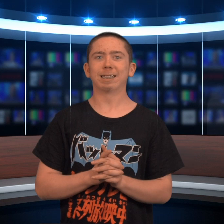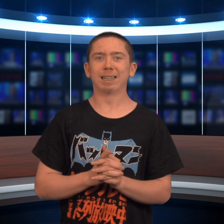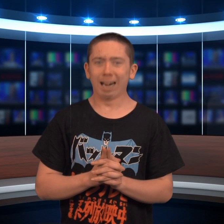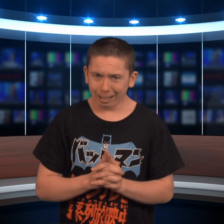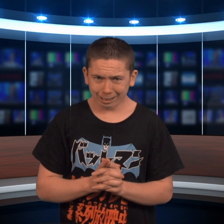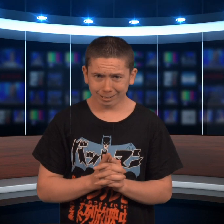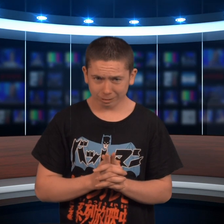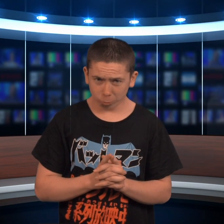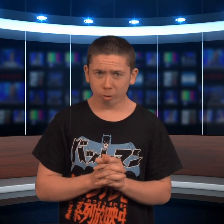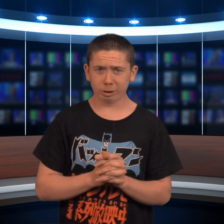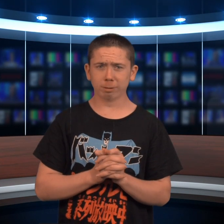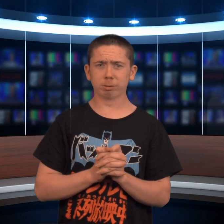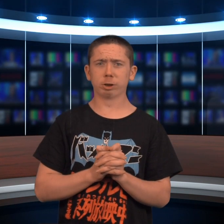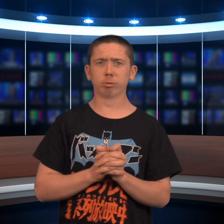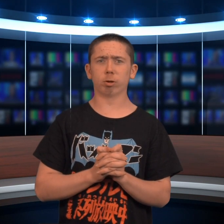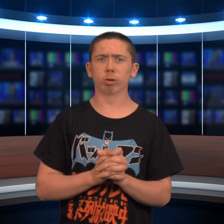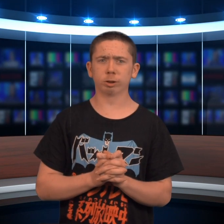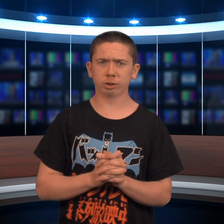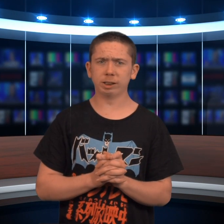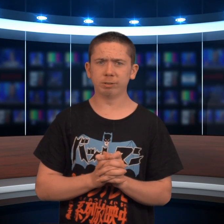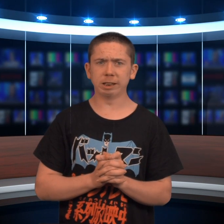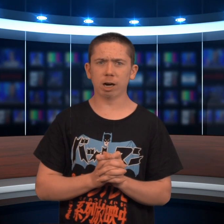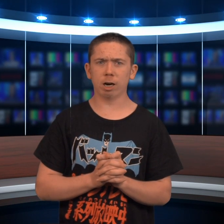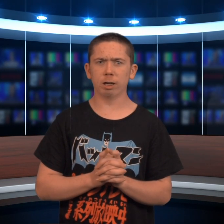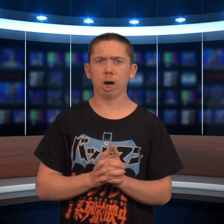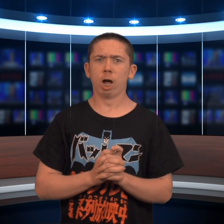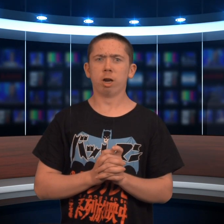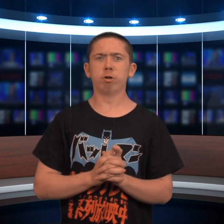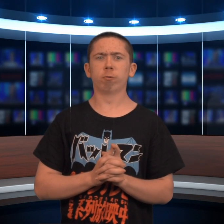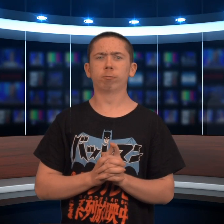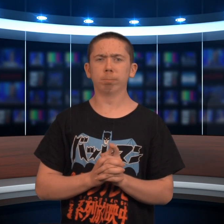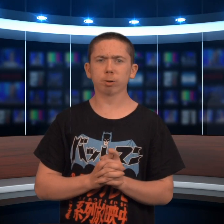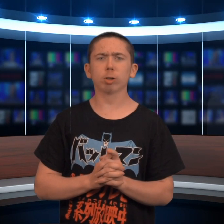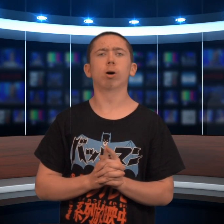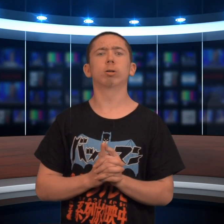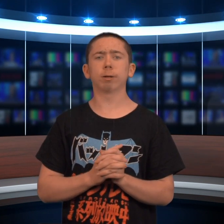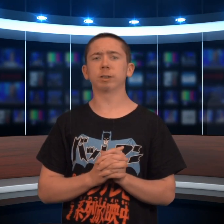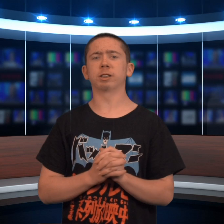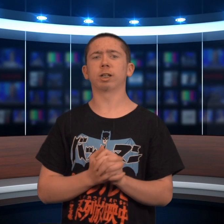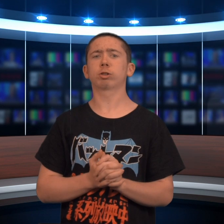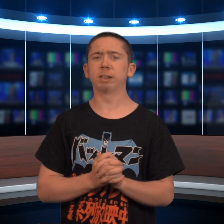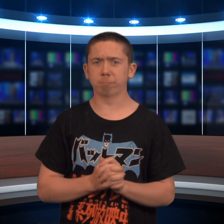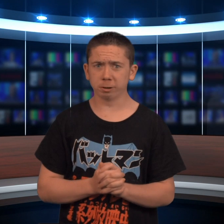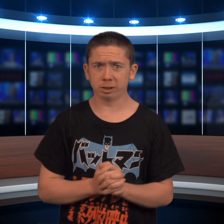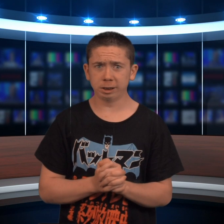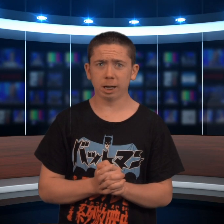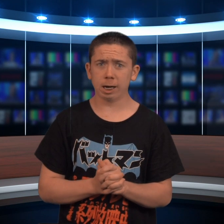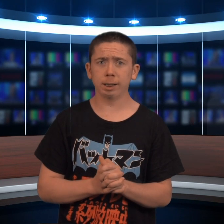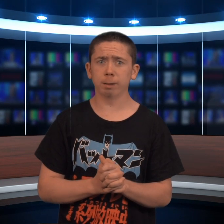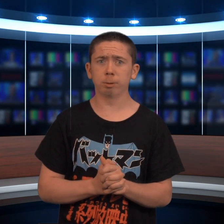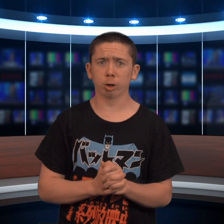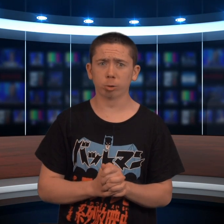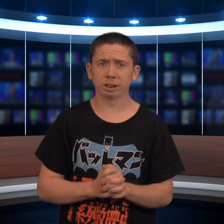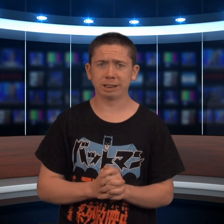Hi guys, welcome to Oriole TV on November 11, 2015. I am your host,